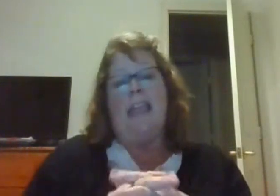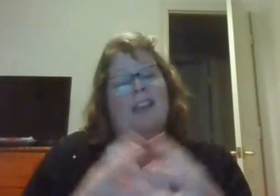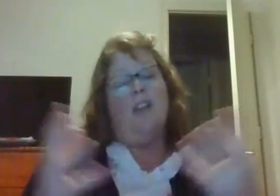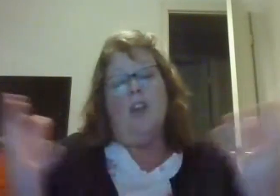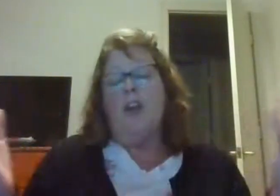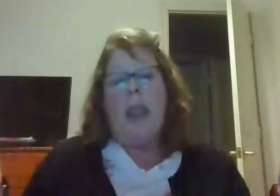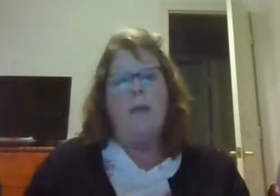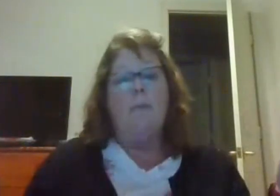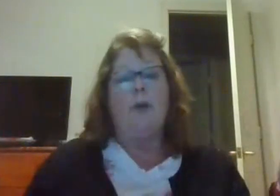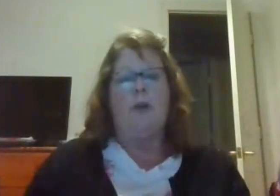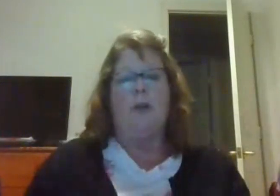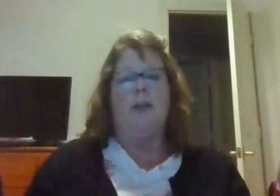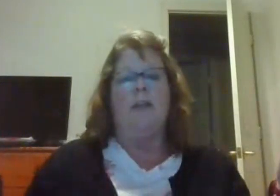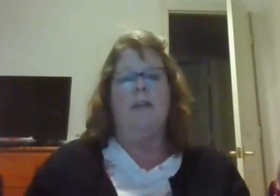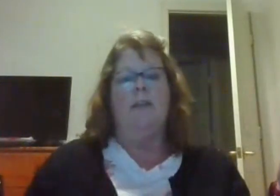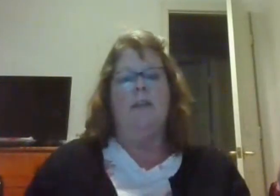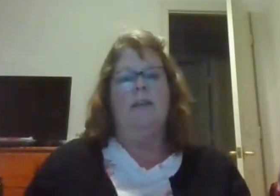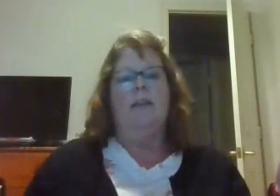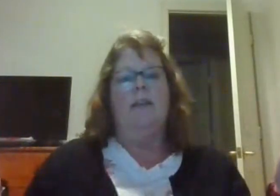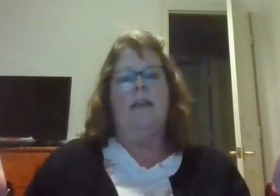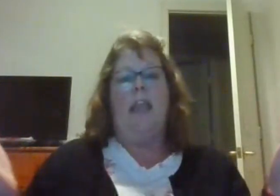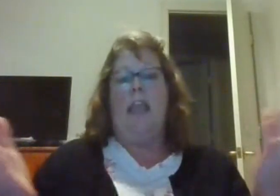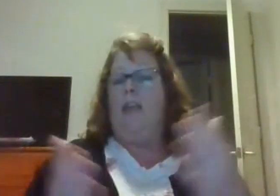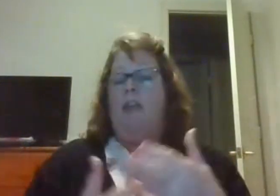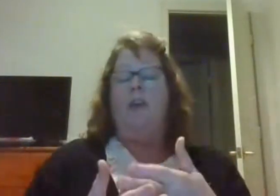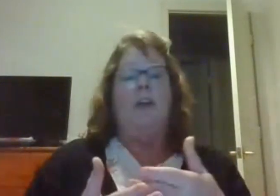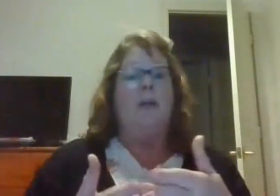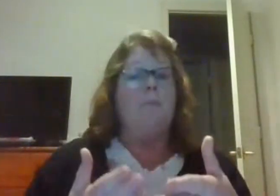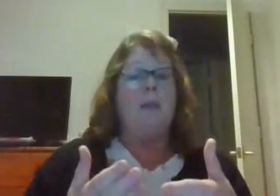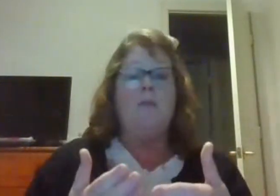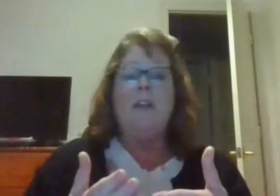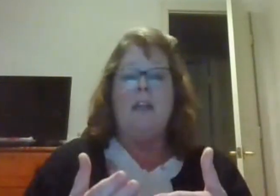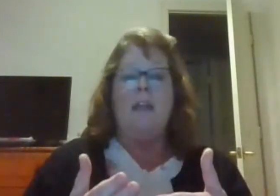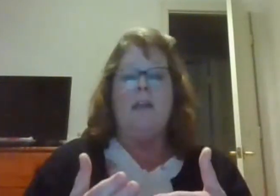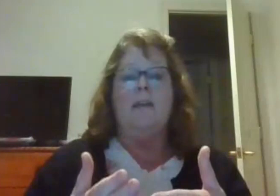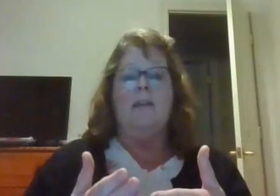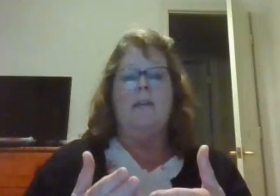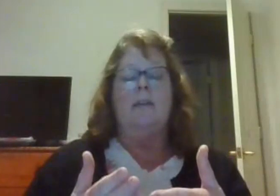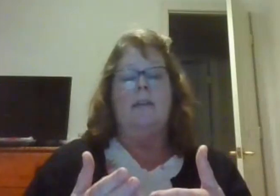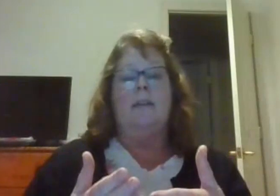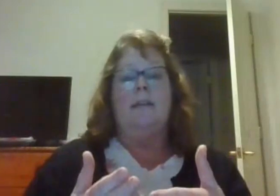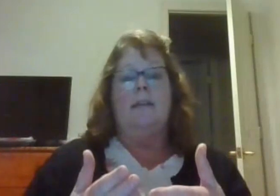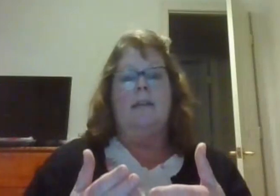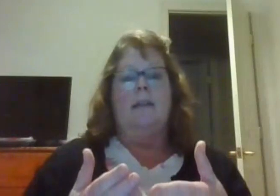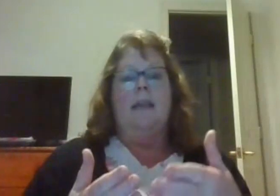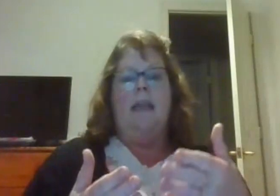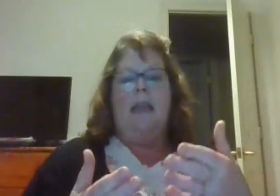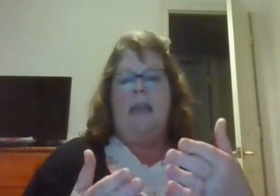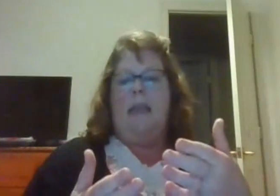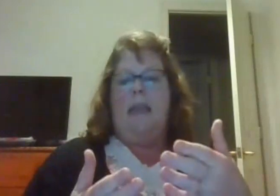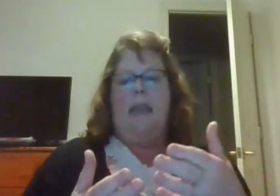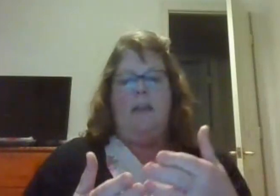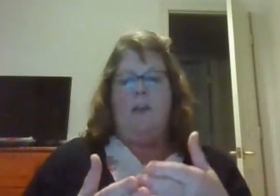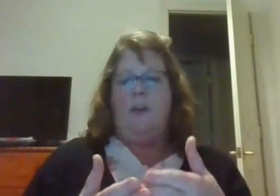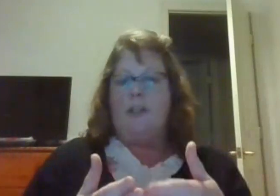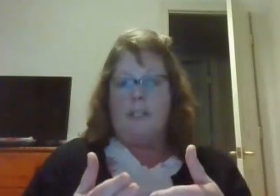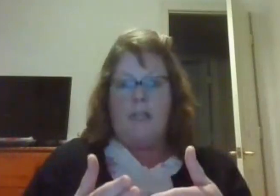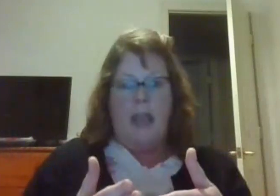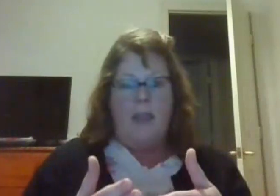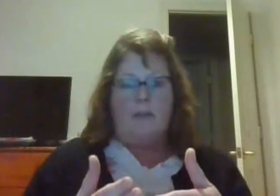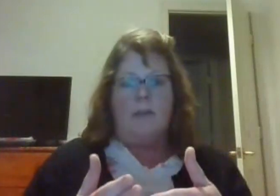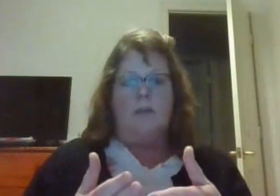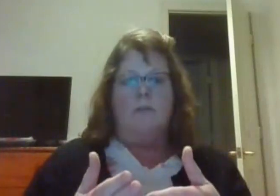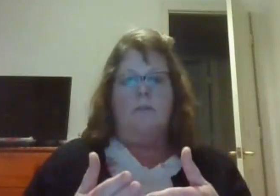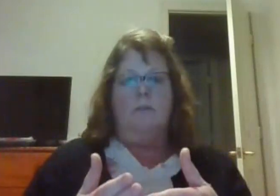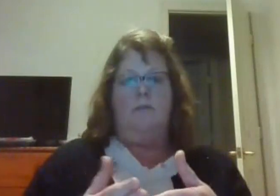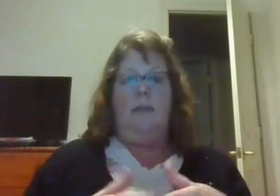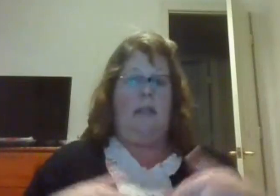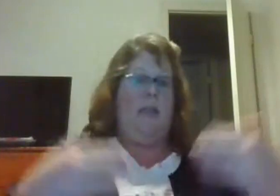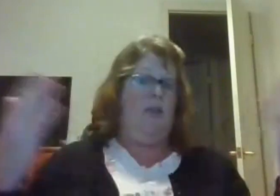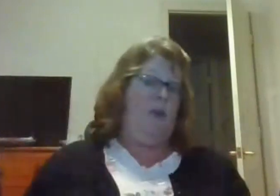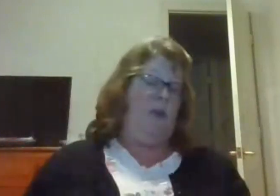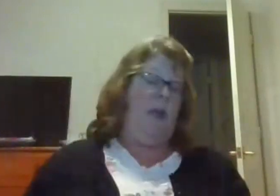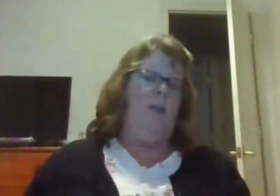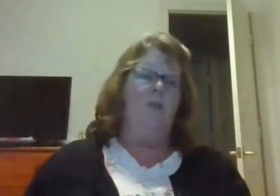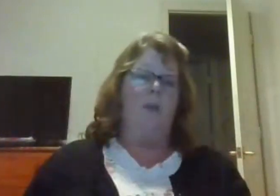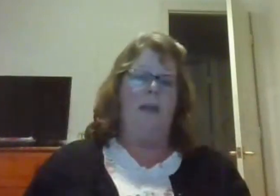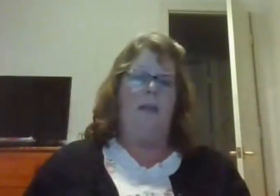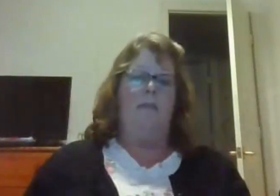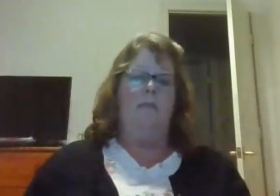in your neighborhood, in your community, in your state, in your country,